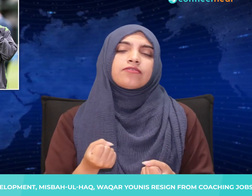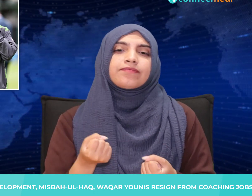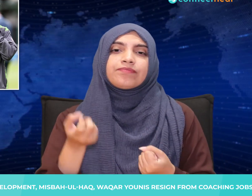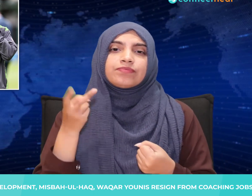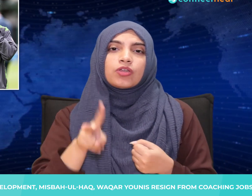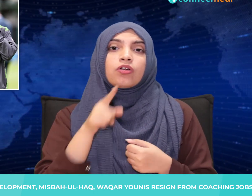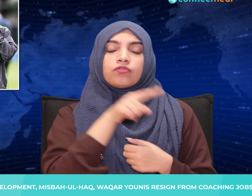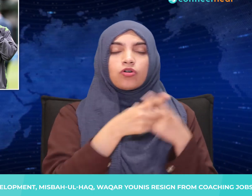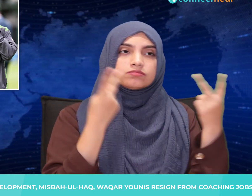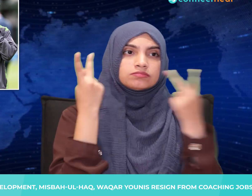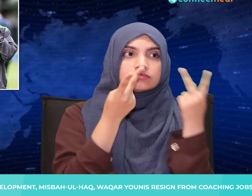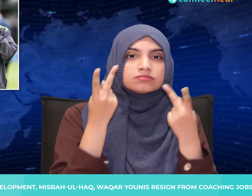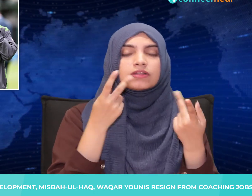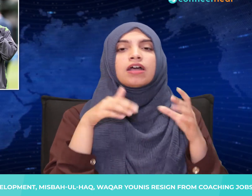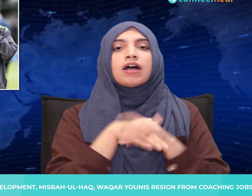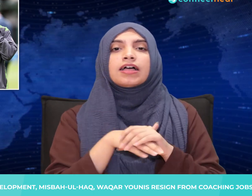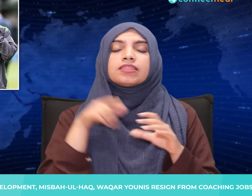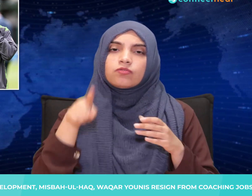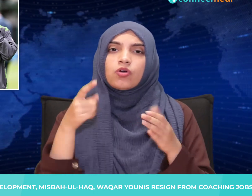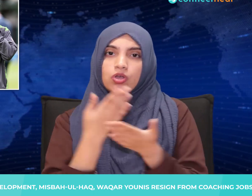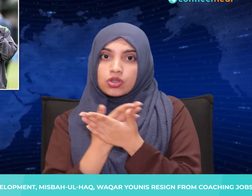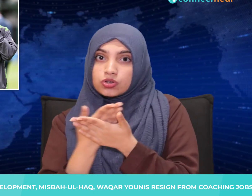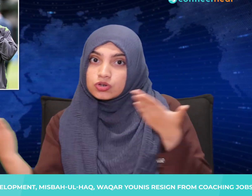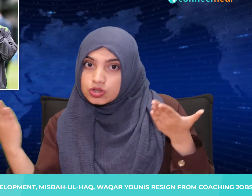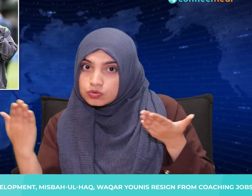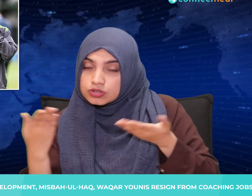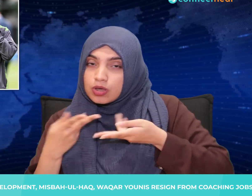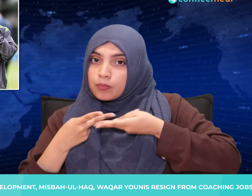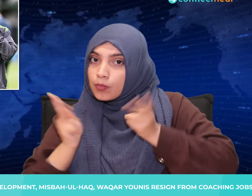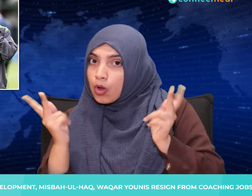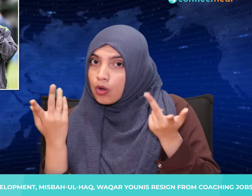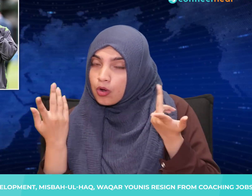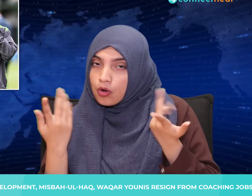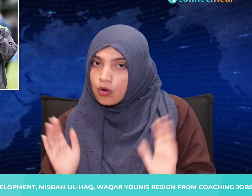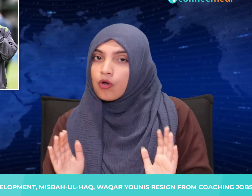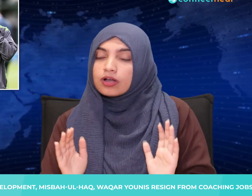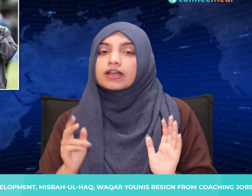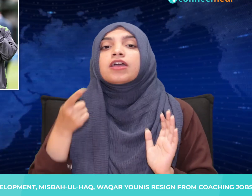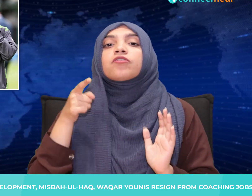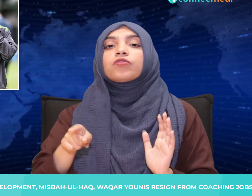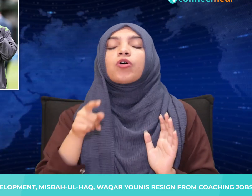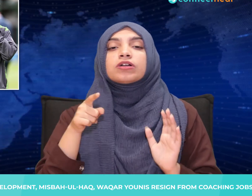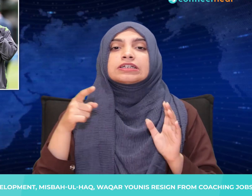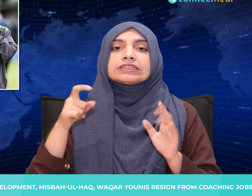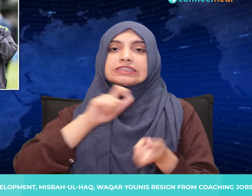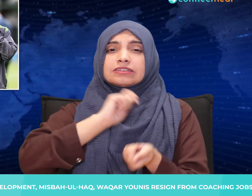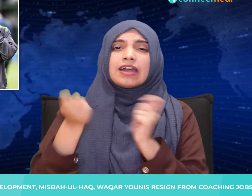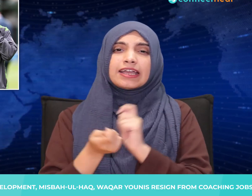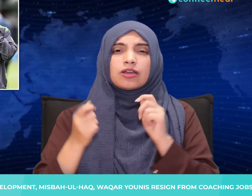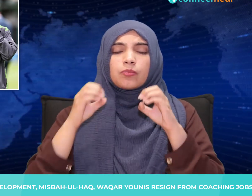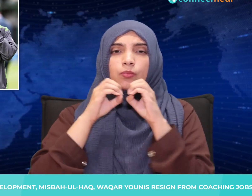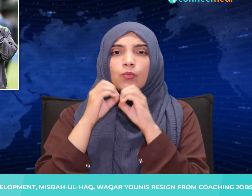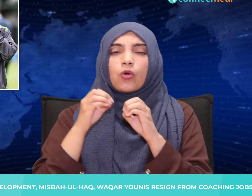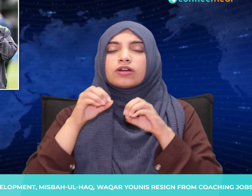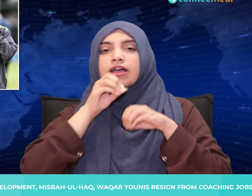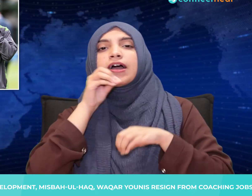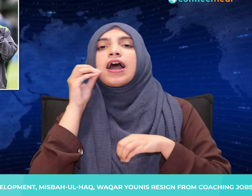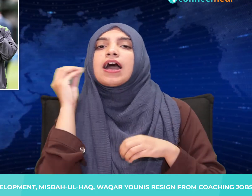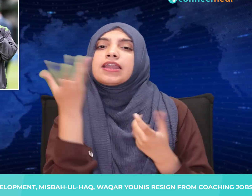As per a press release issued by the Pakistan Cricket Board, he said, The quarantine